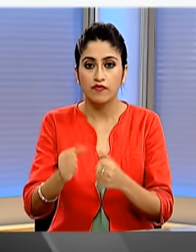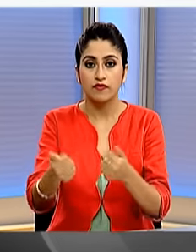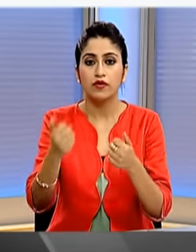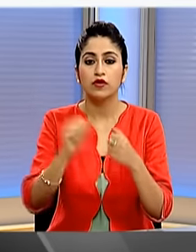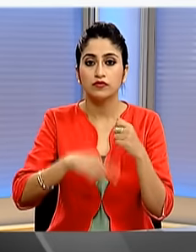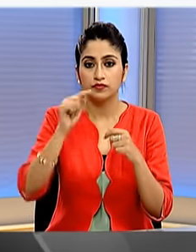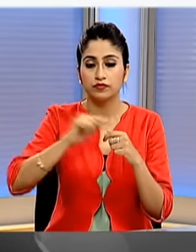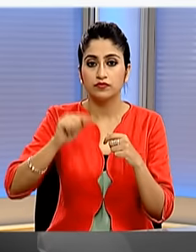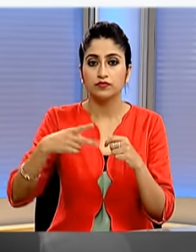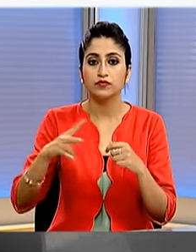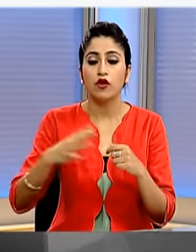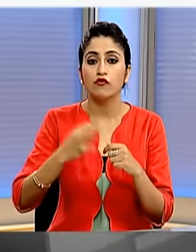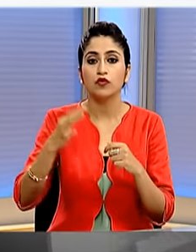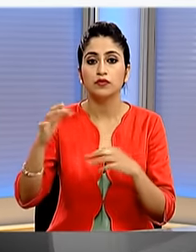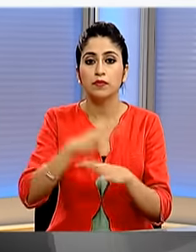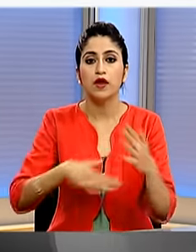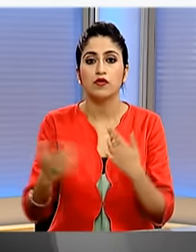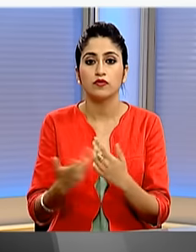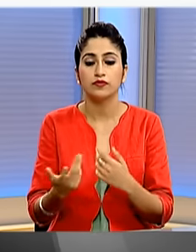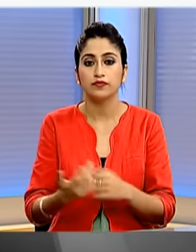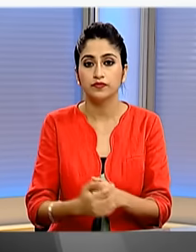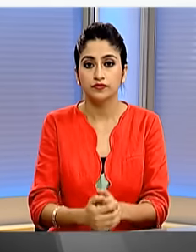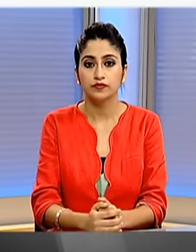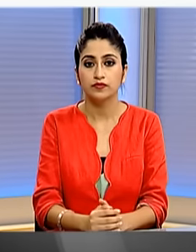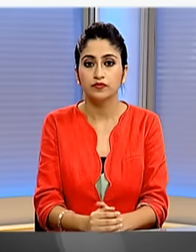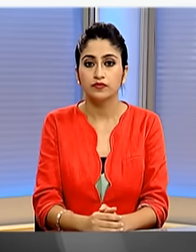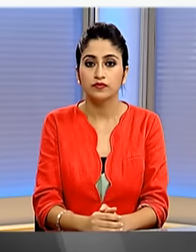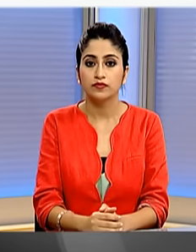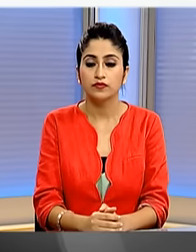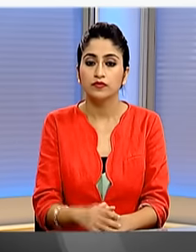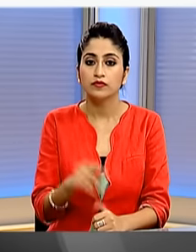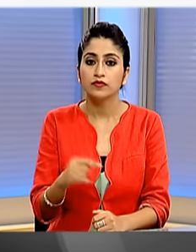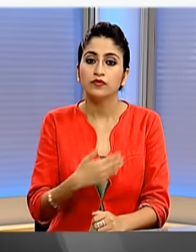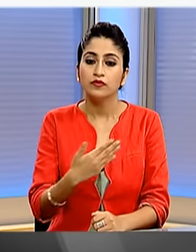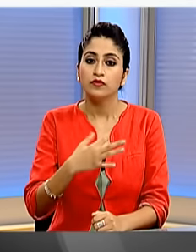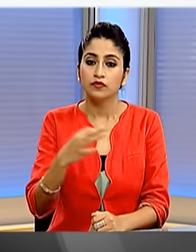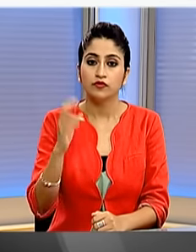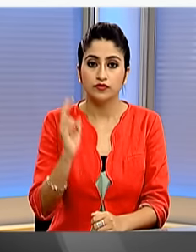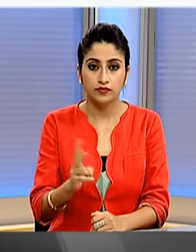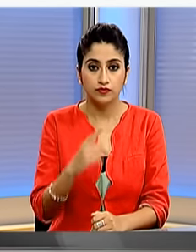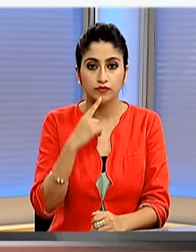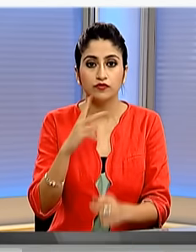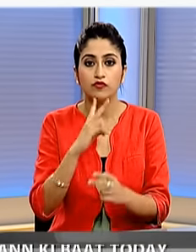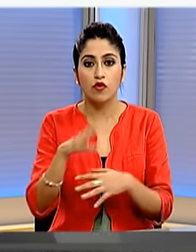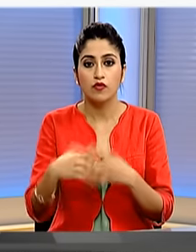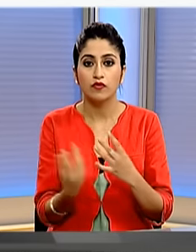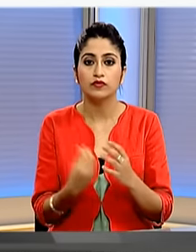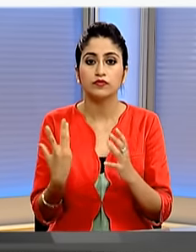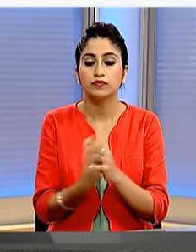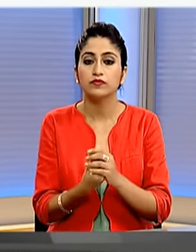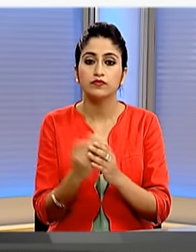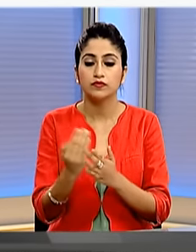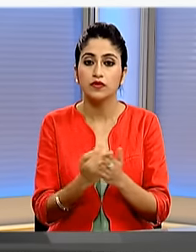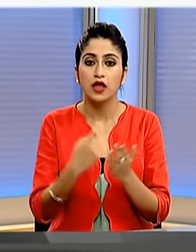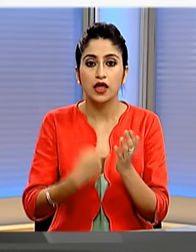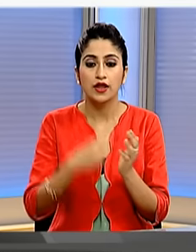preparations for the future continuing his trend of interacting with the masses through his radio